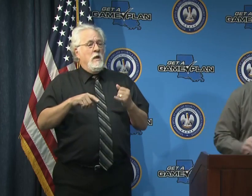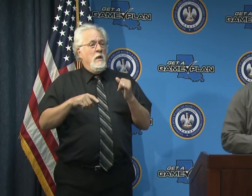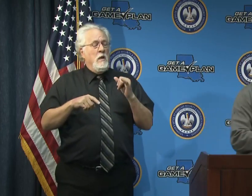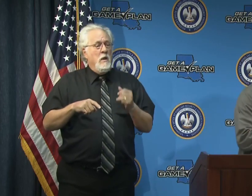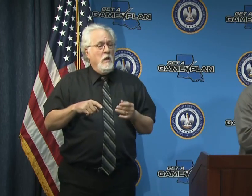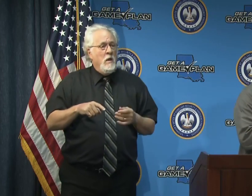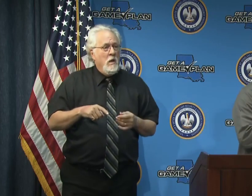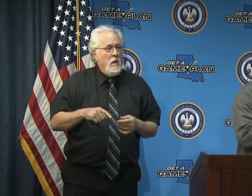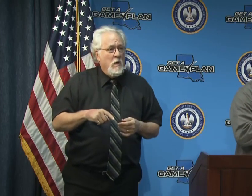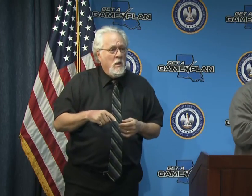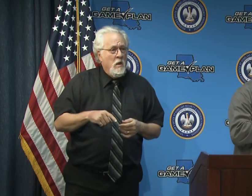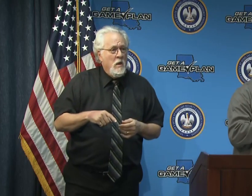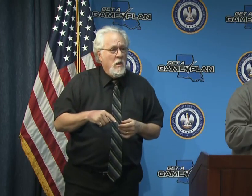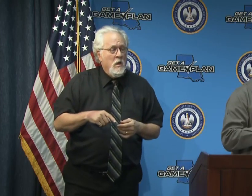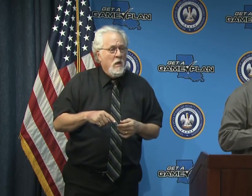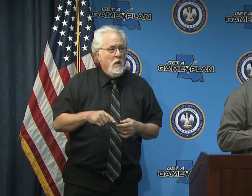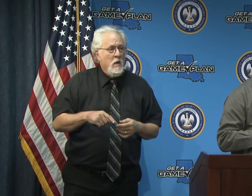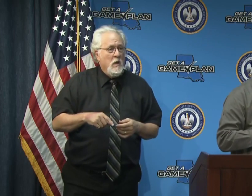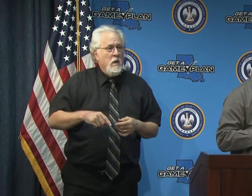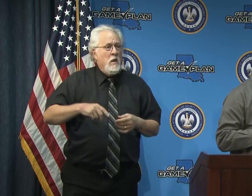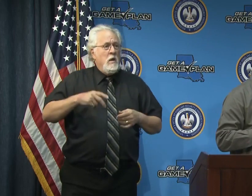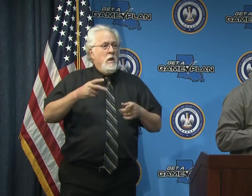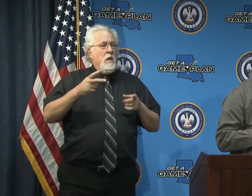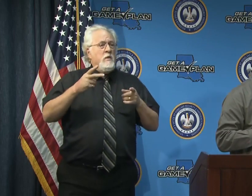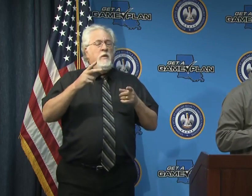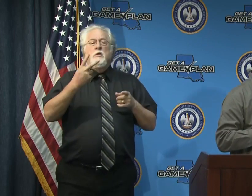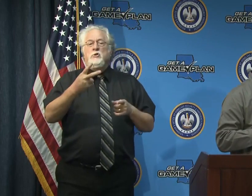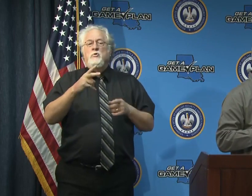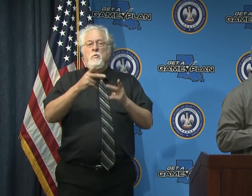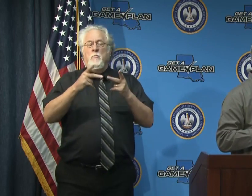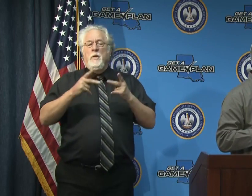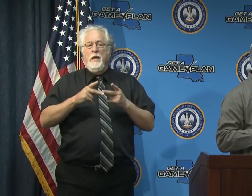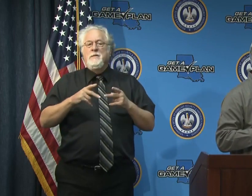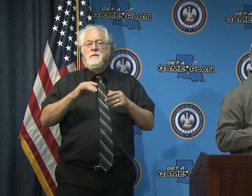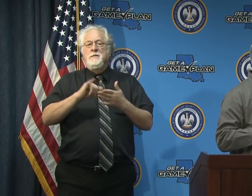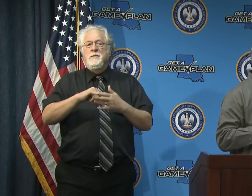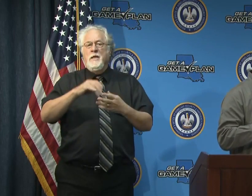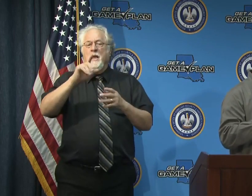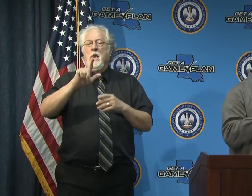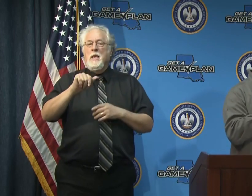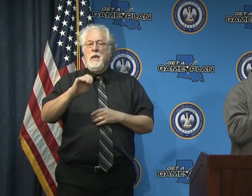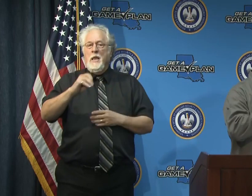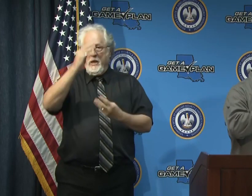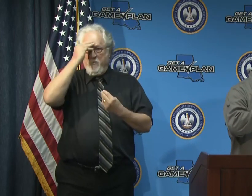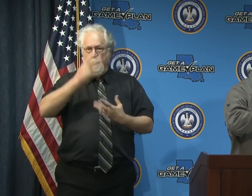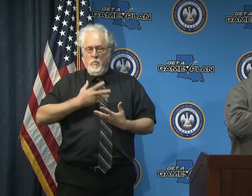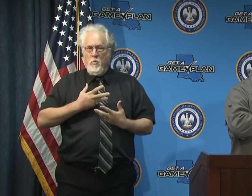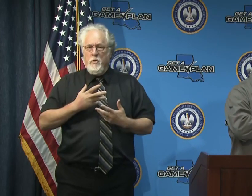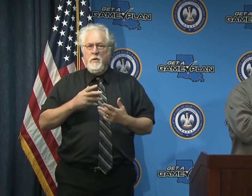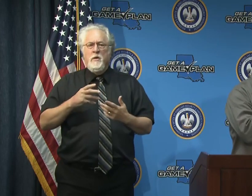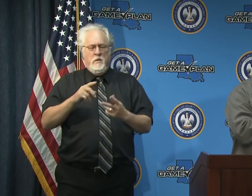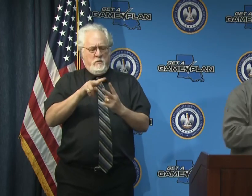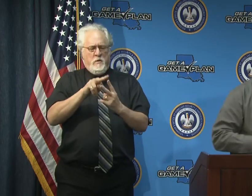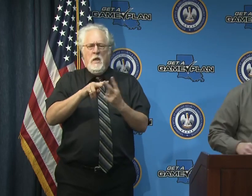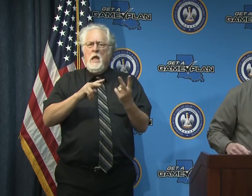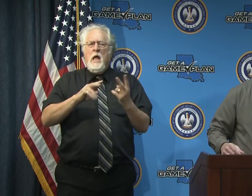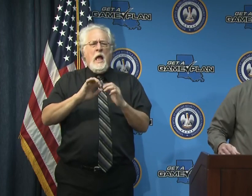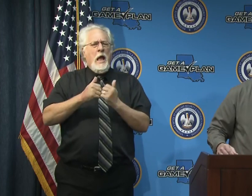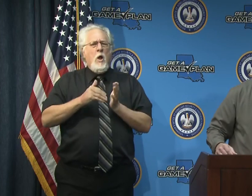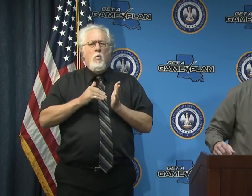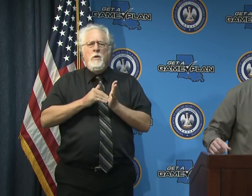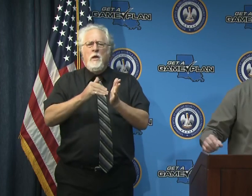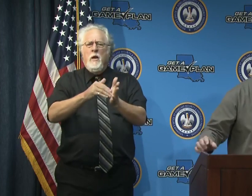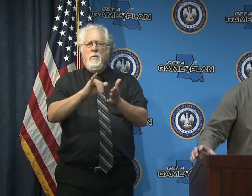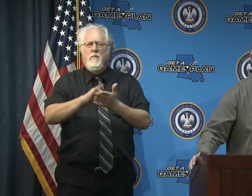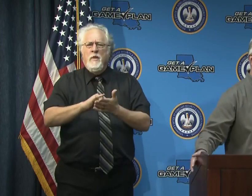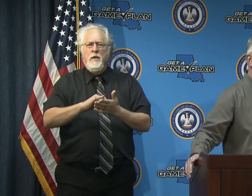responsible primarily for the spike in cases with the unreported testing is there any indication how common that problem is and how concerned